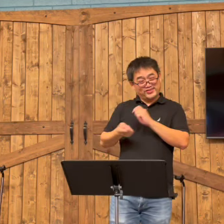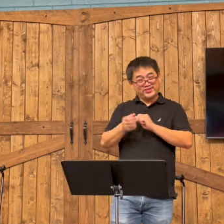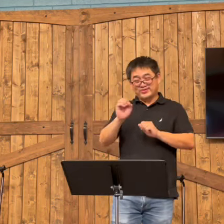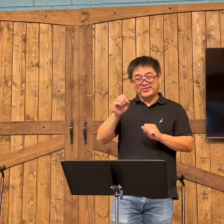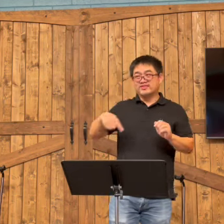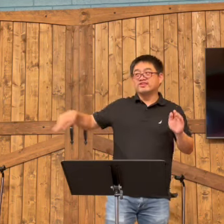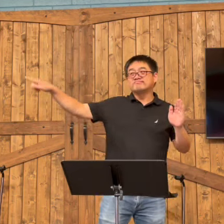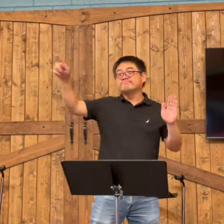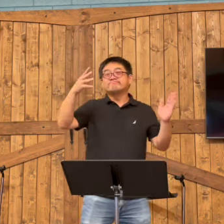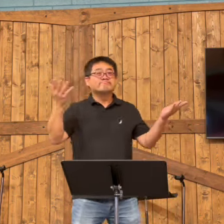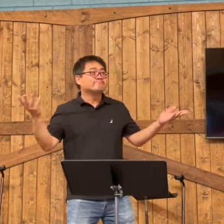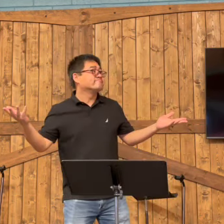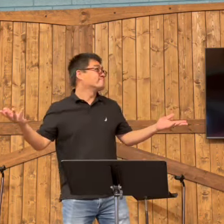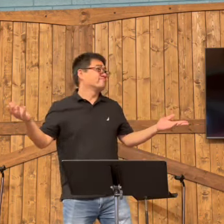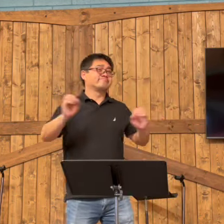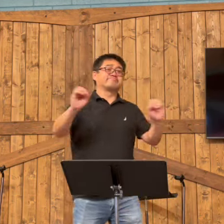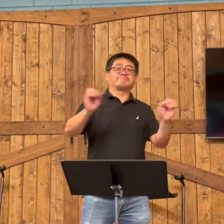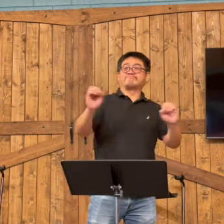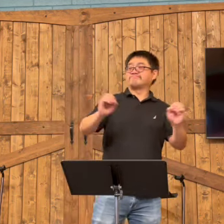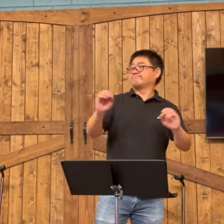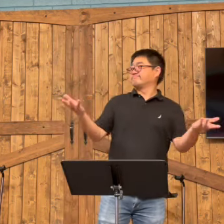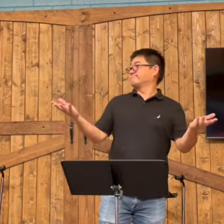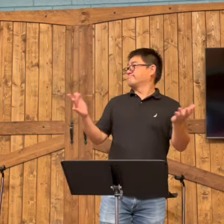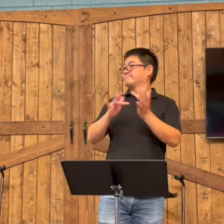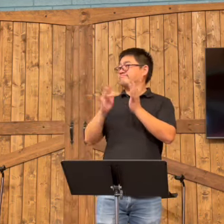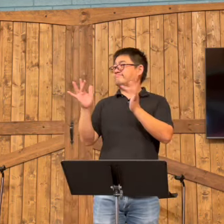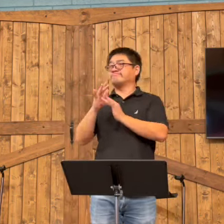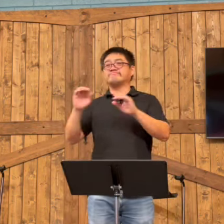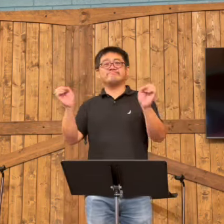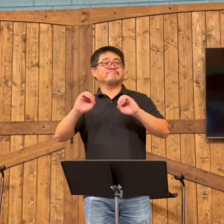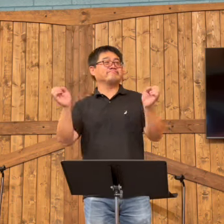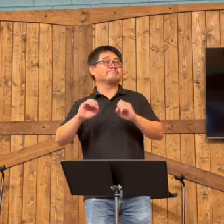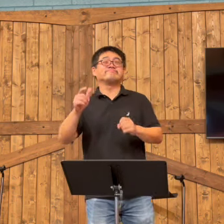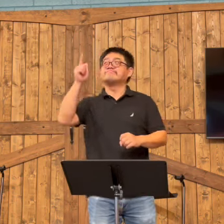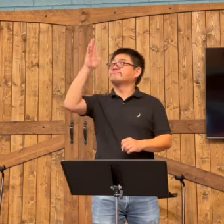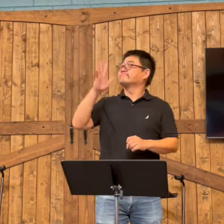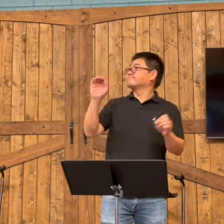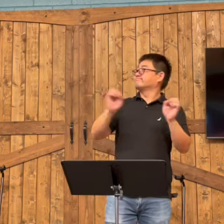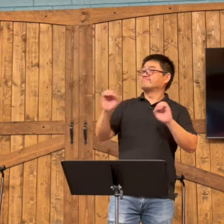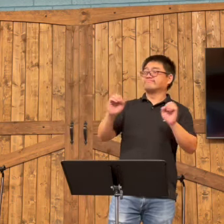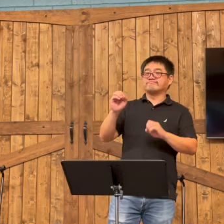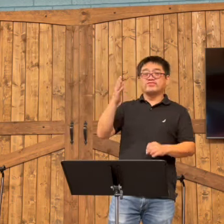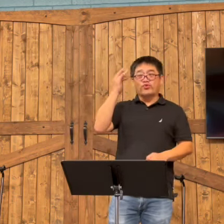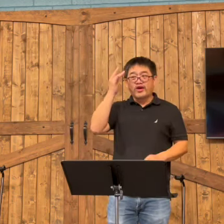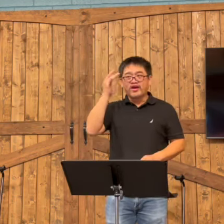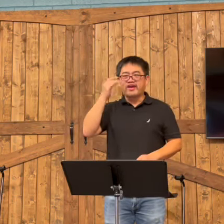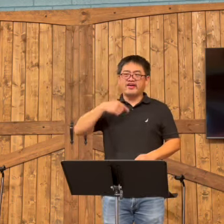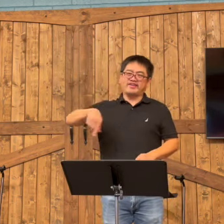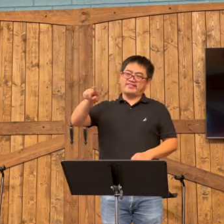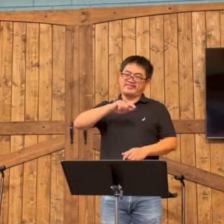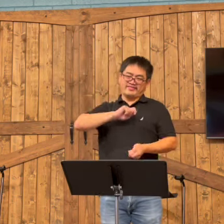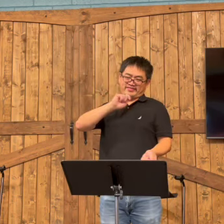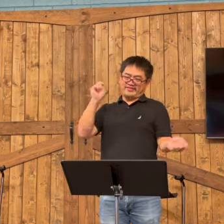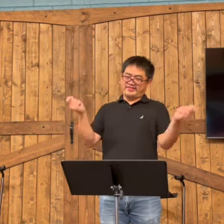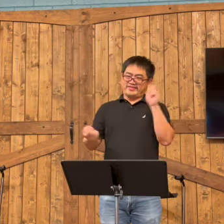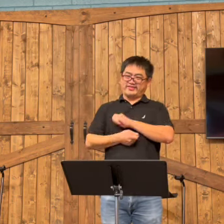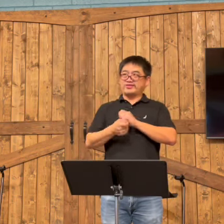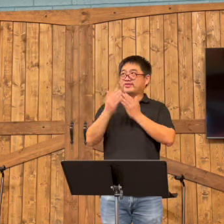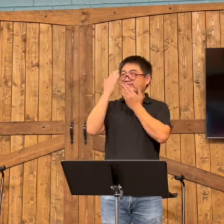But if we don't obey God, there's no action that proves our love to him. And we don't